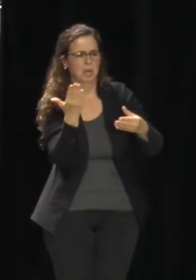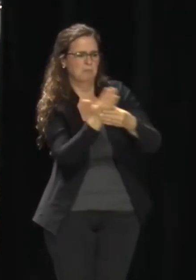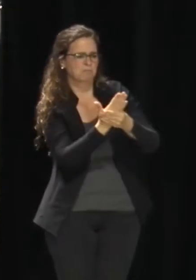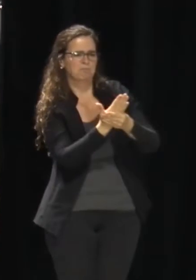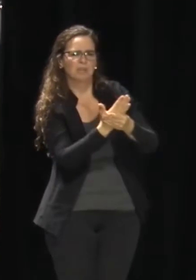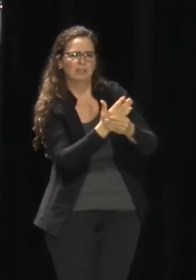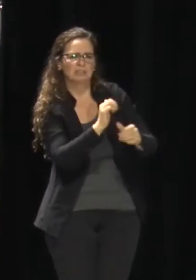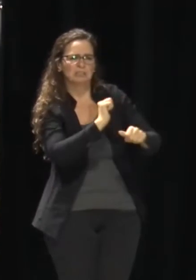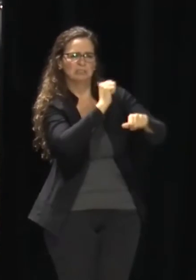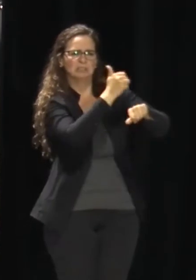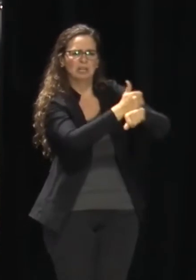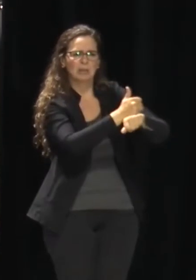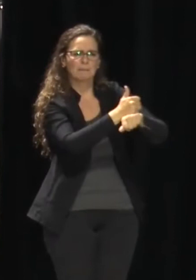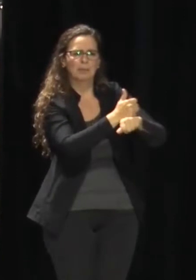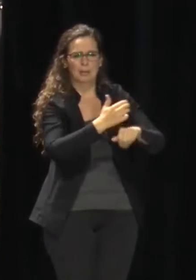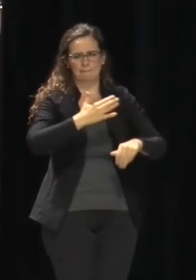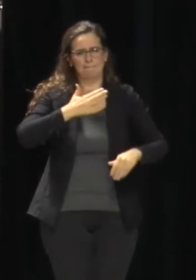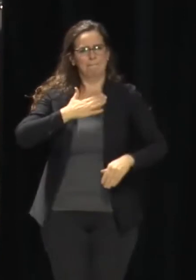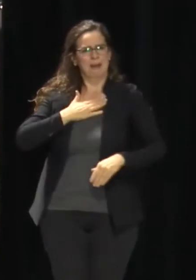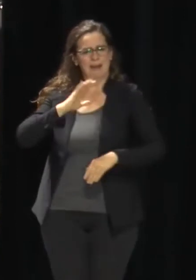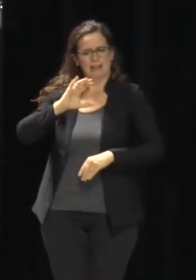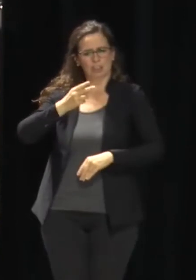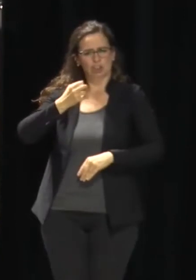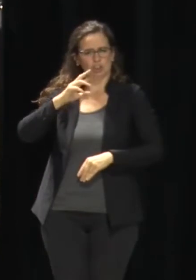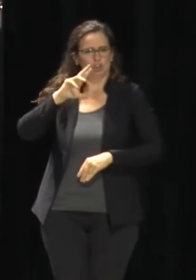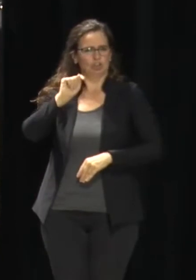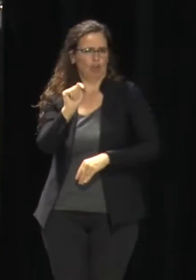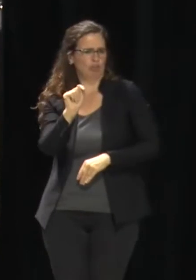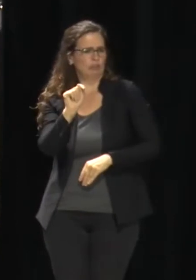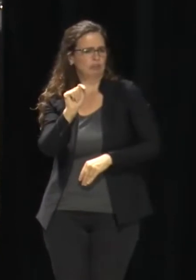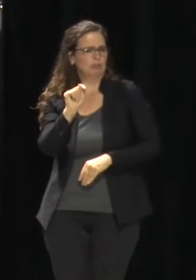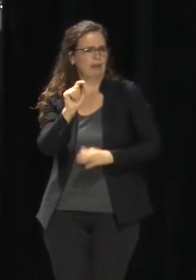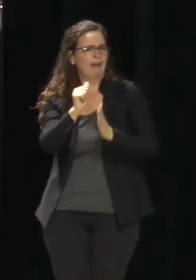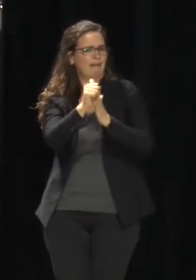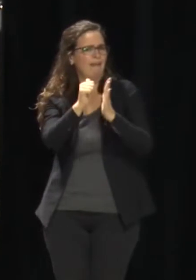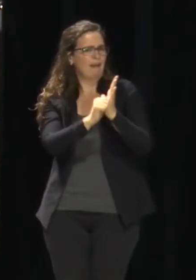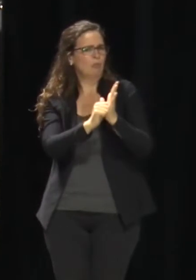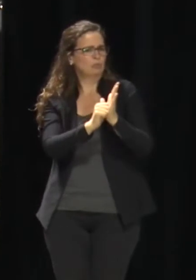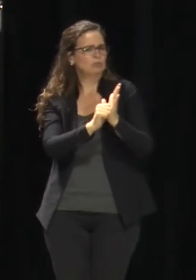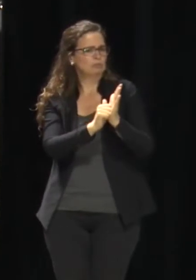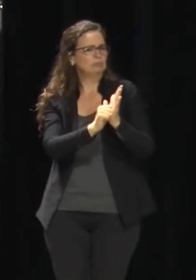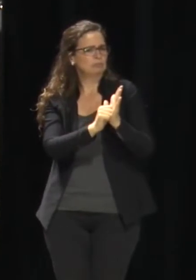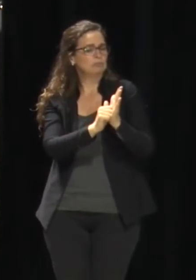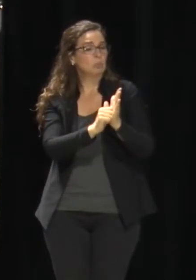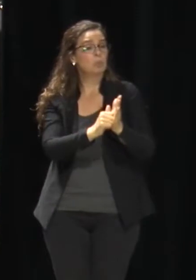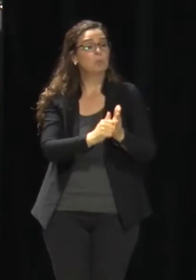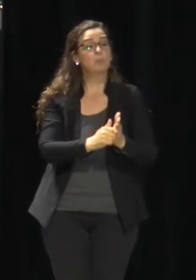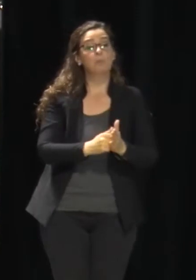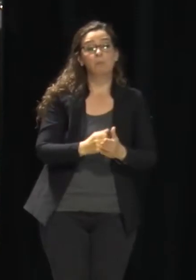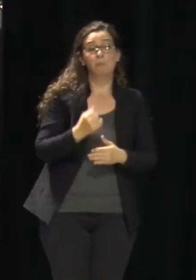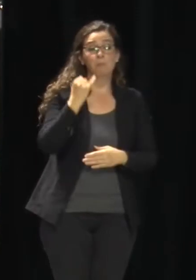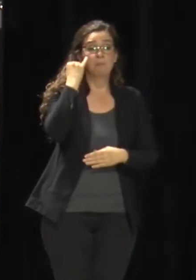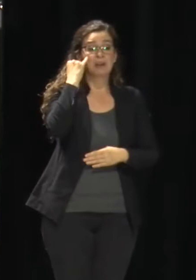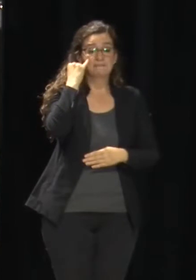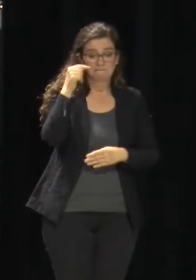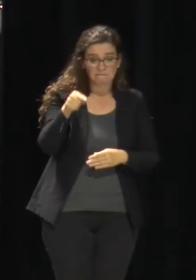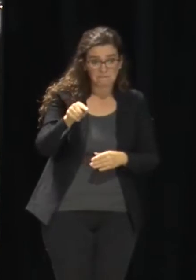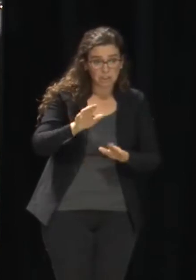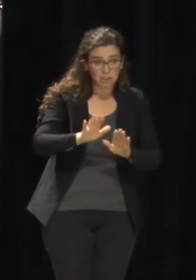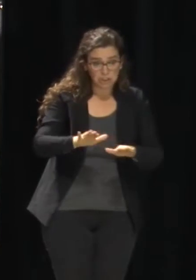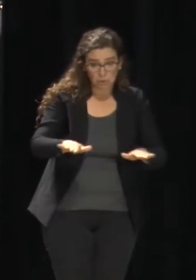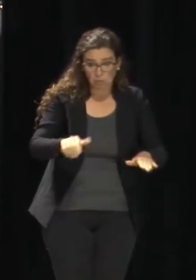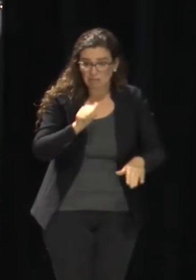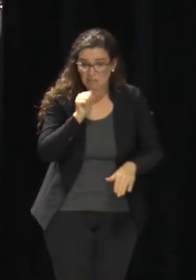we're calling you and your child isn't there for the results, it's a HIPAA violation. So there's all these complexities with this.